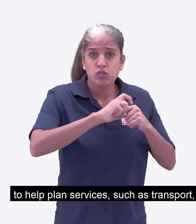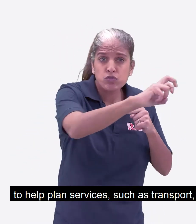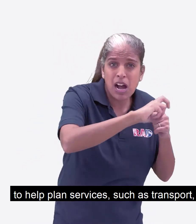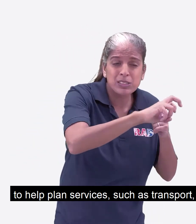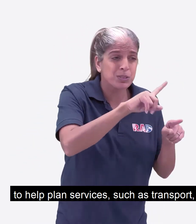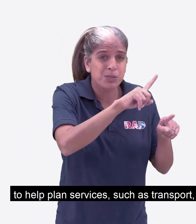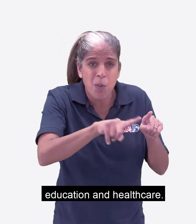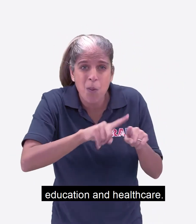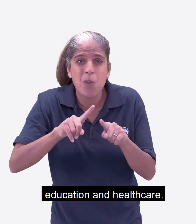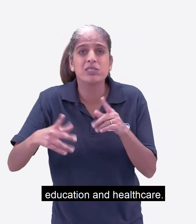Education